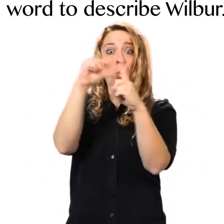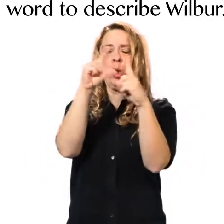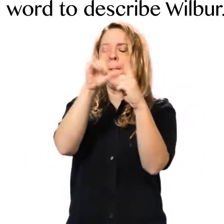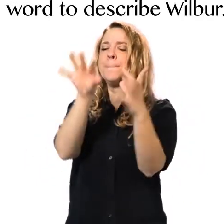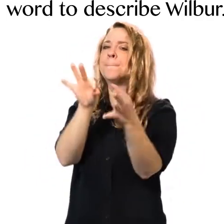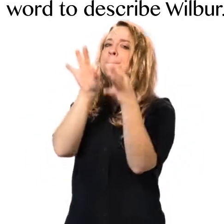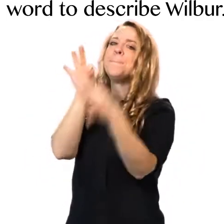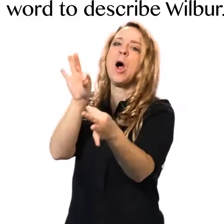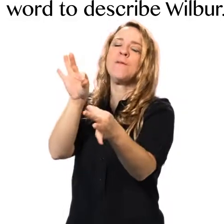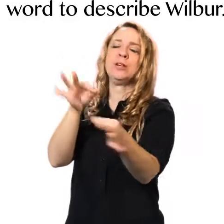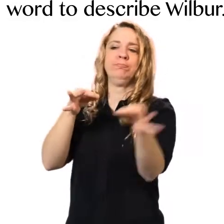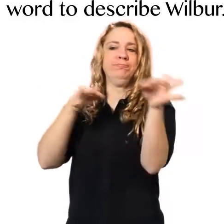describe Wilbur.